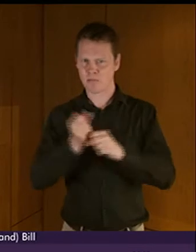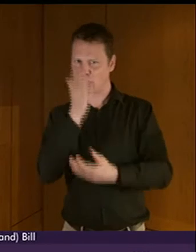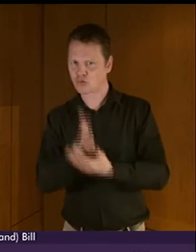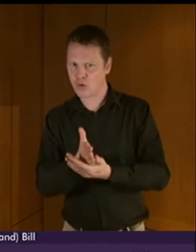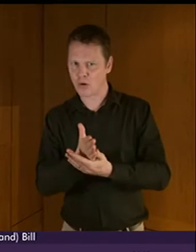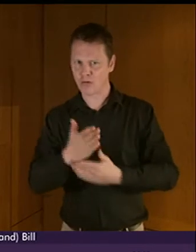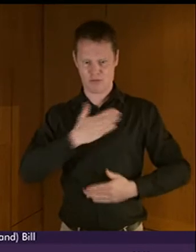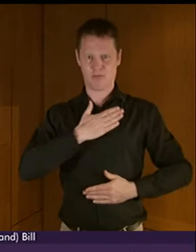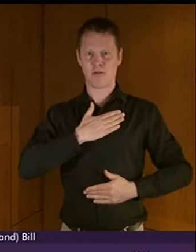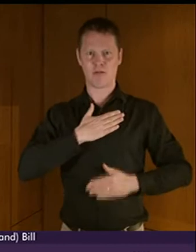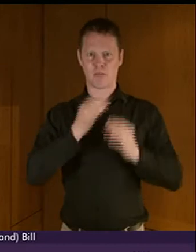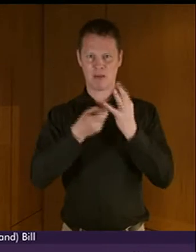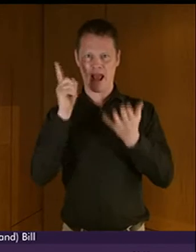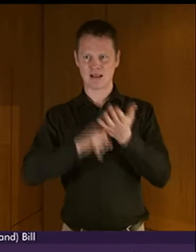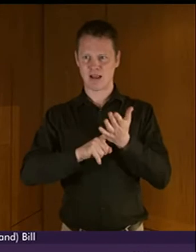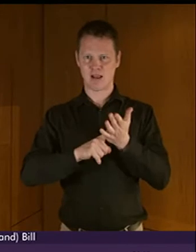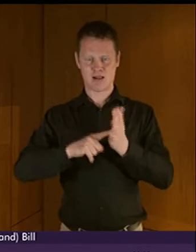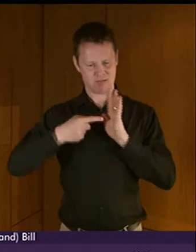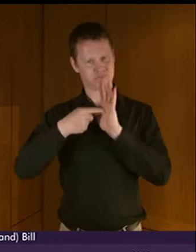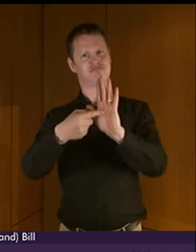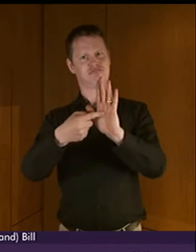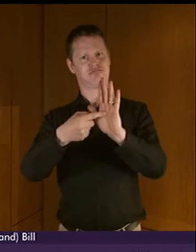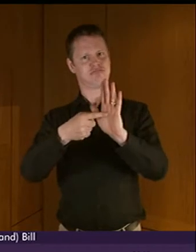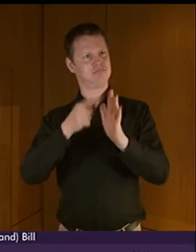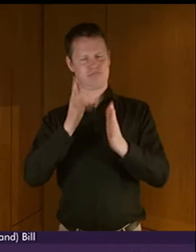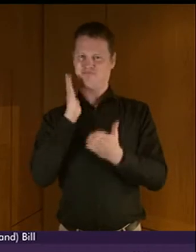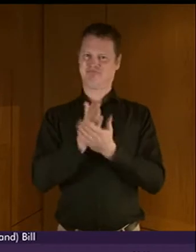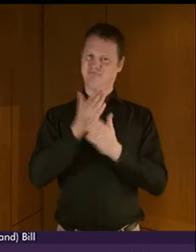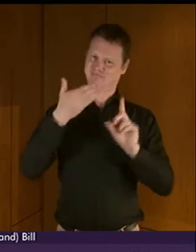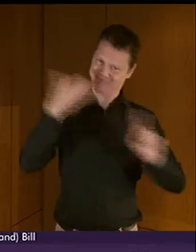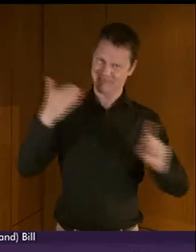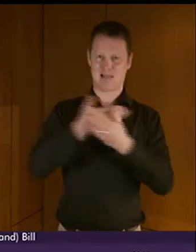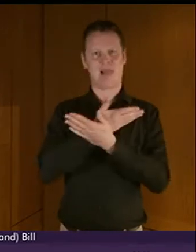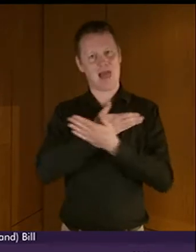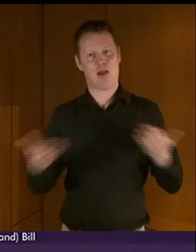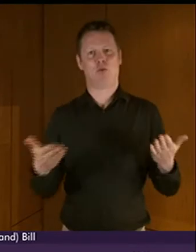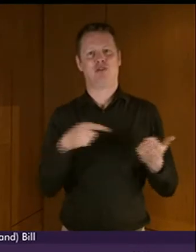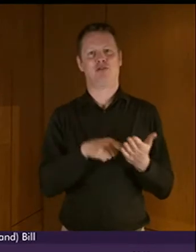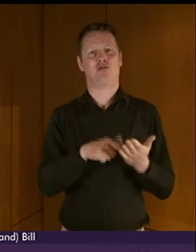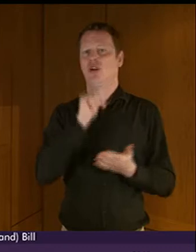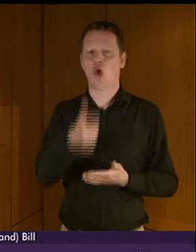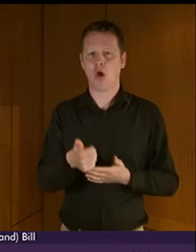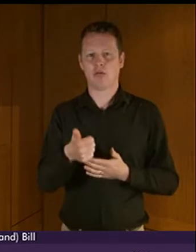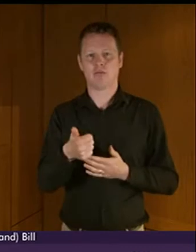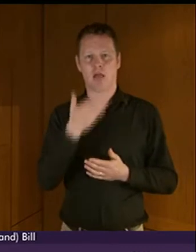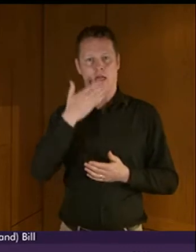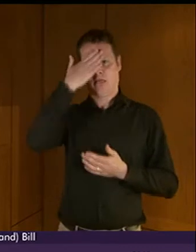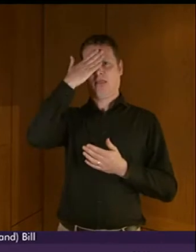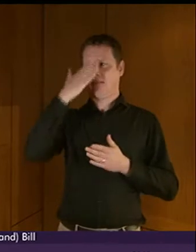BSL is seen as a language, not a disability.